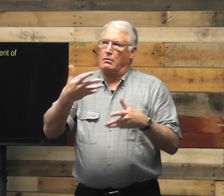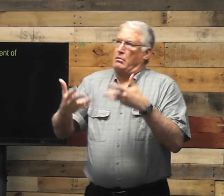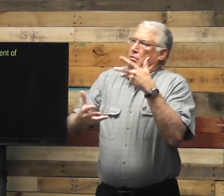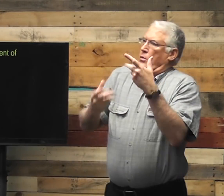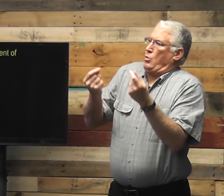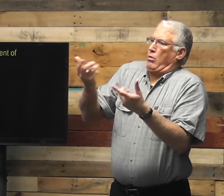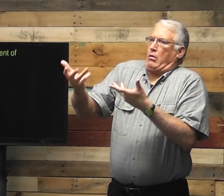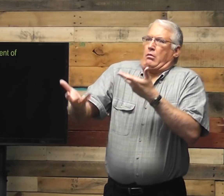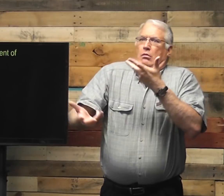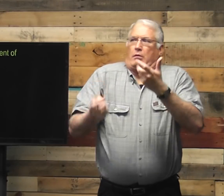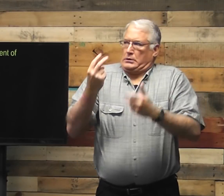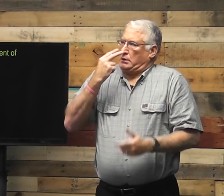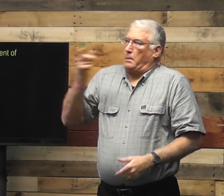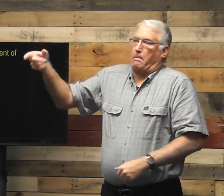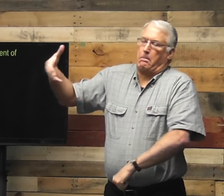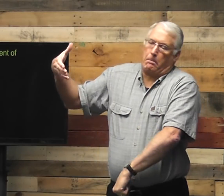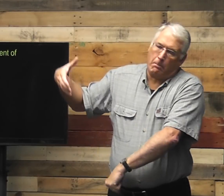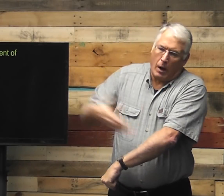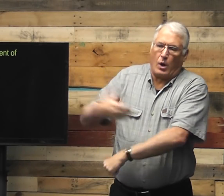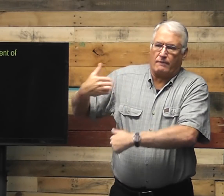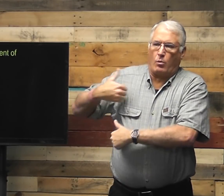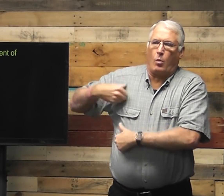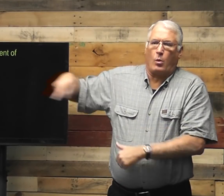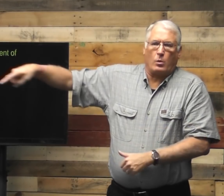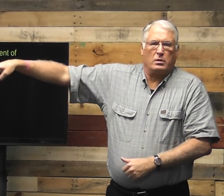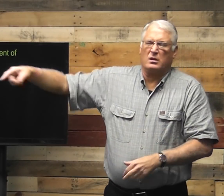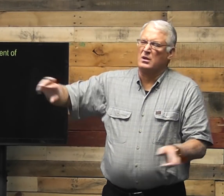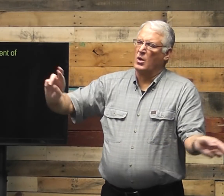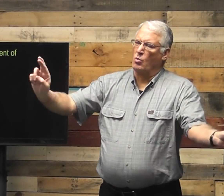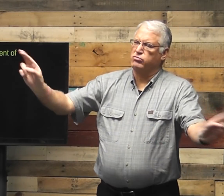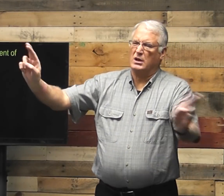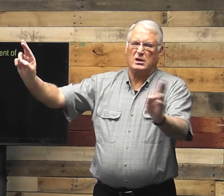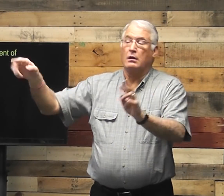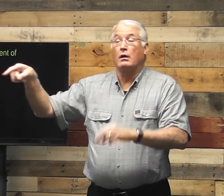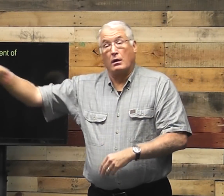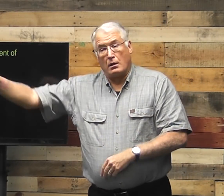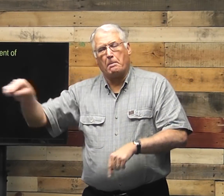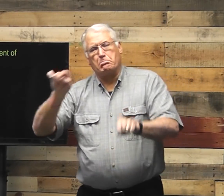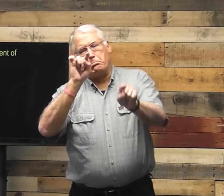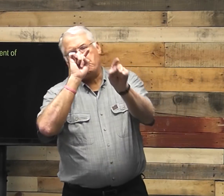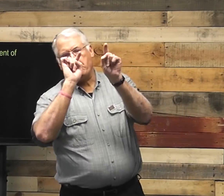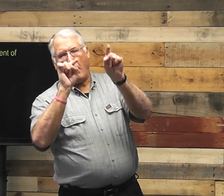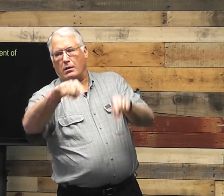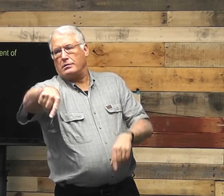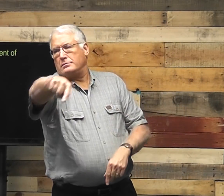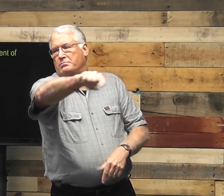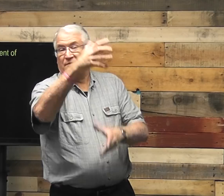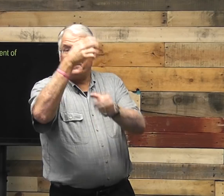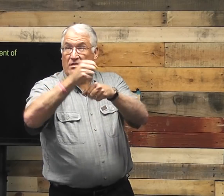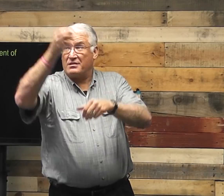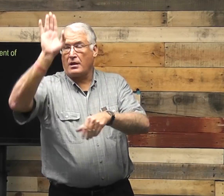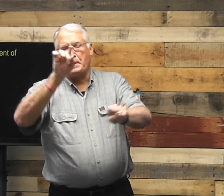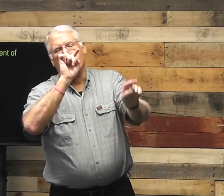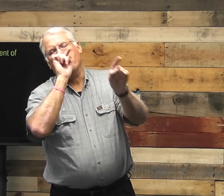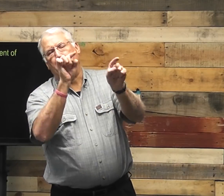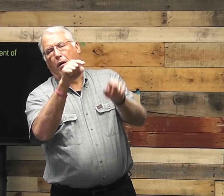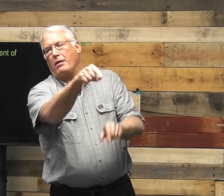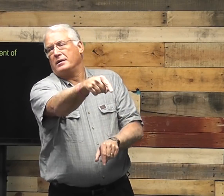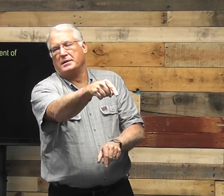defeat them. And so he was trying to feel very helpless. So he, the